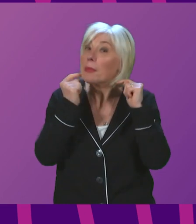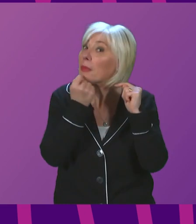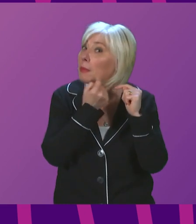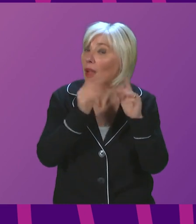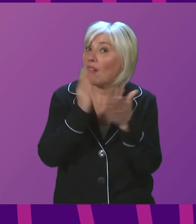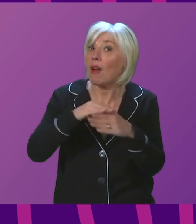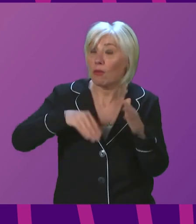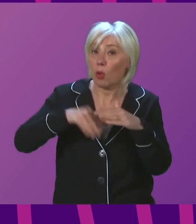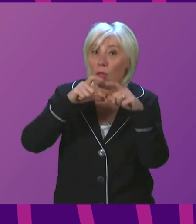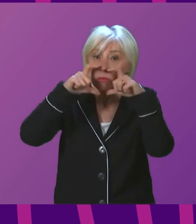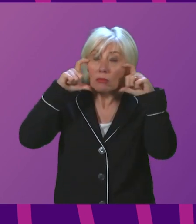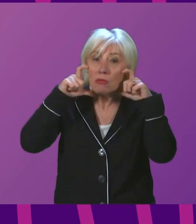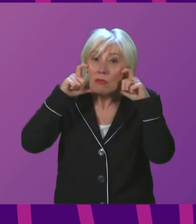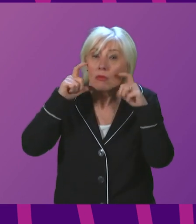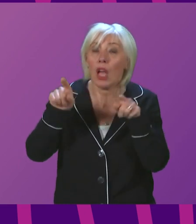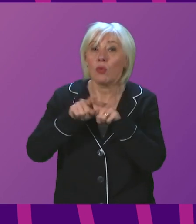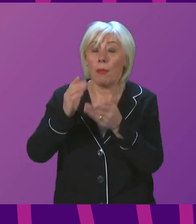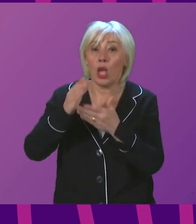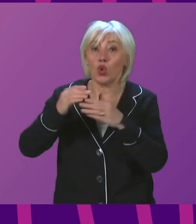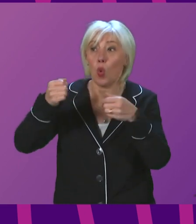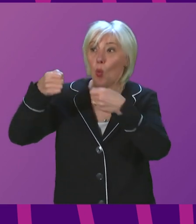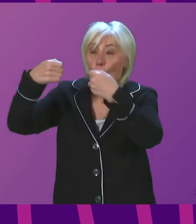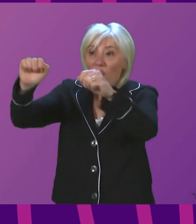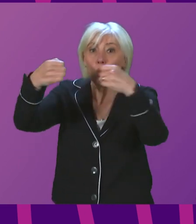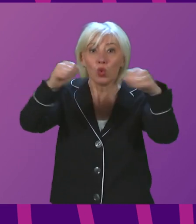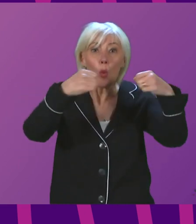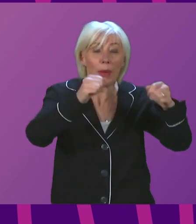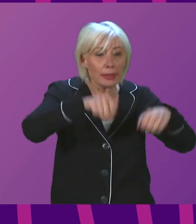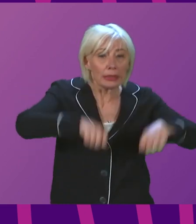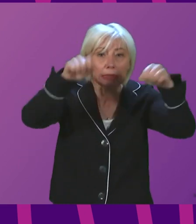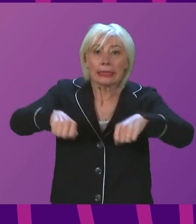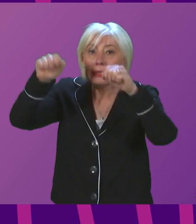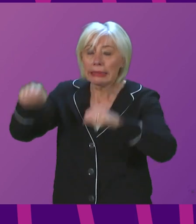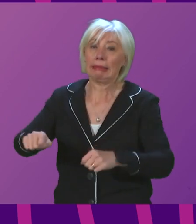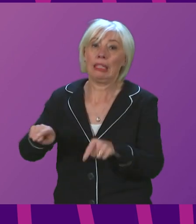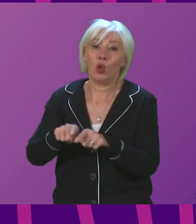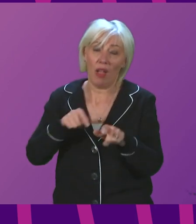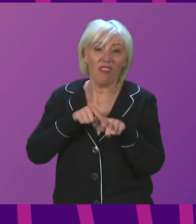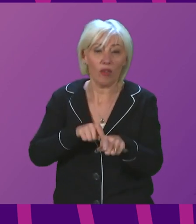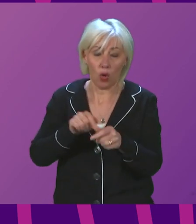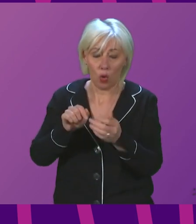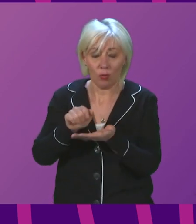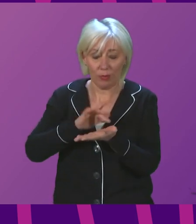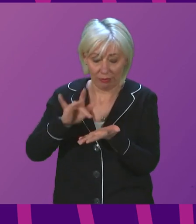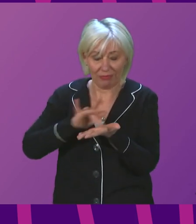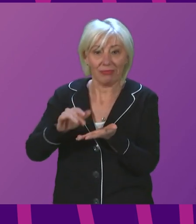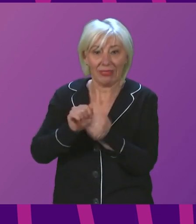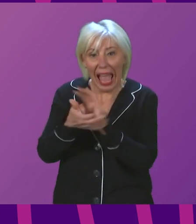and nose. Keep windows open if you are meeting indoors, even at this time of year, and follow all advice on hygiene. Sticking